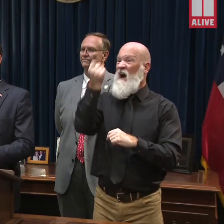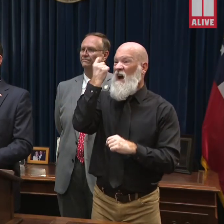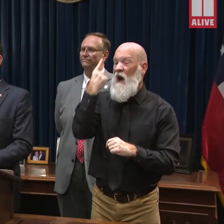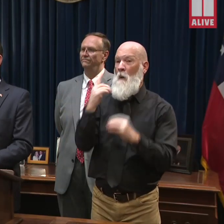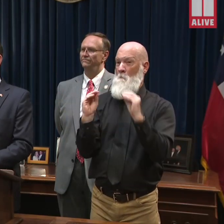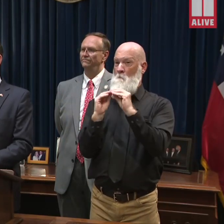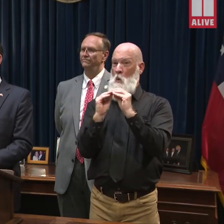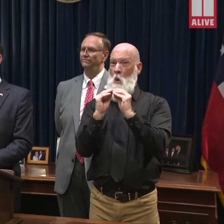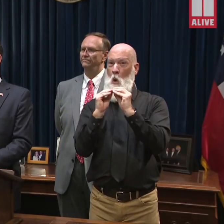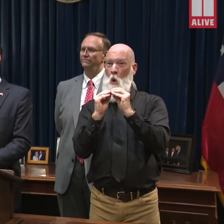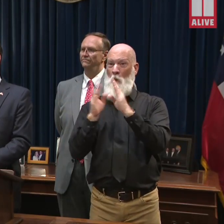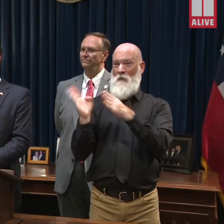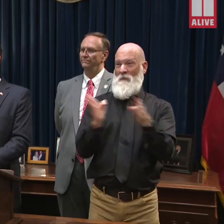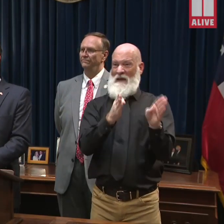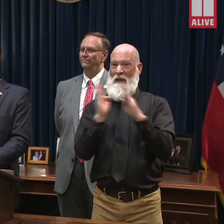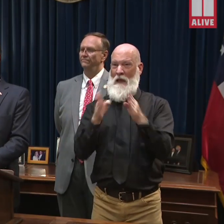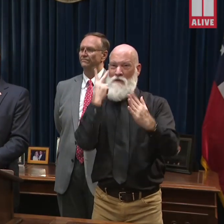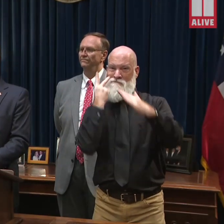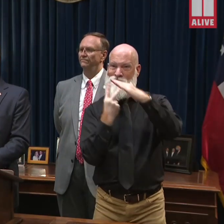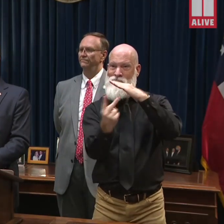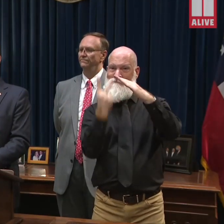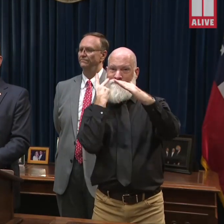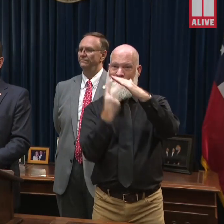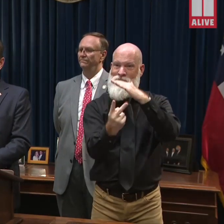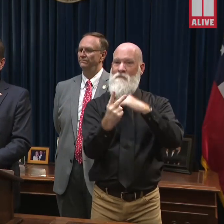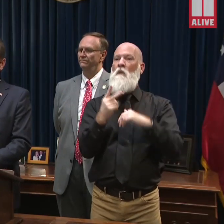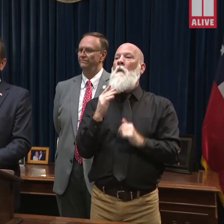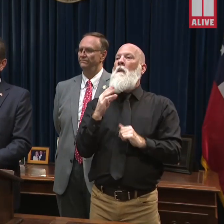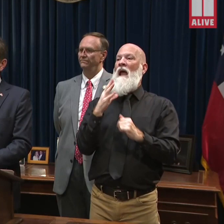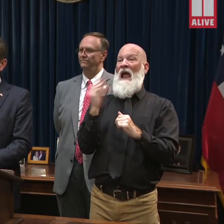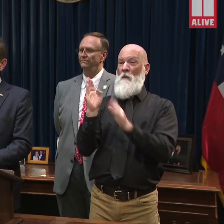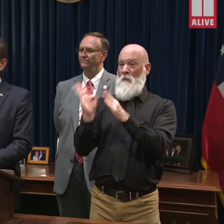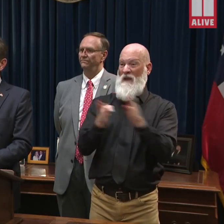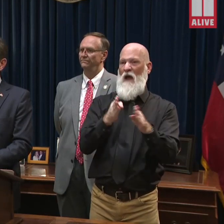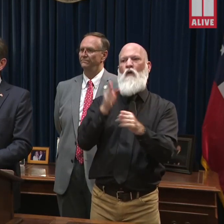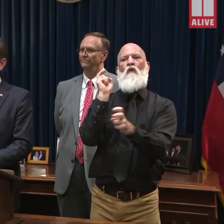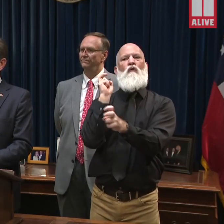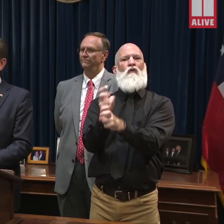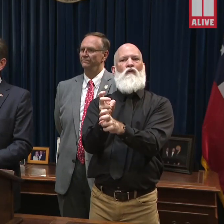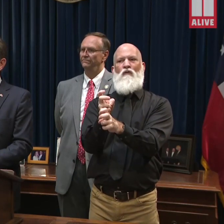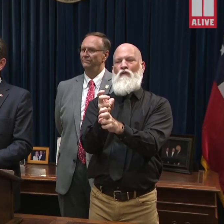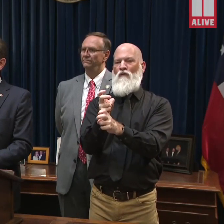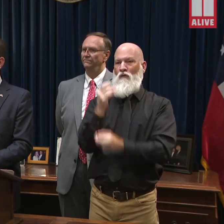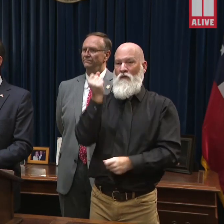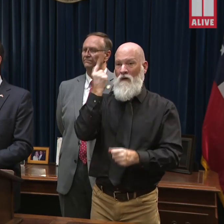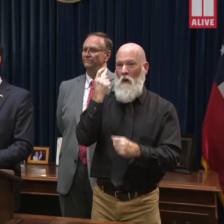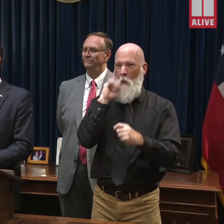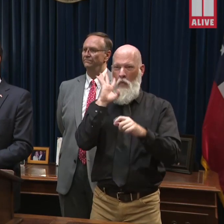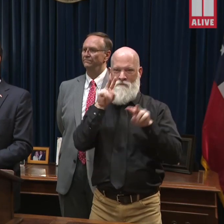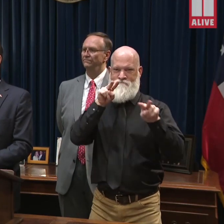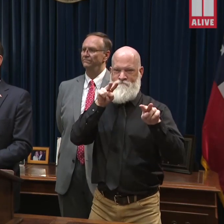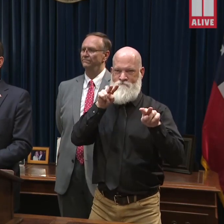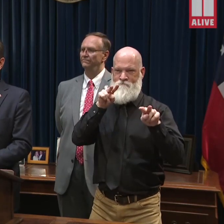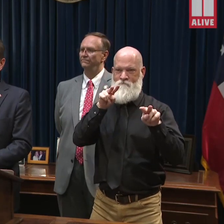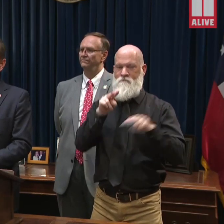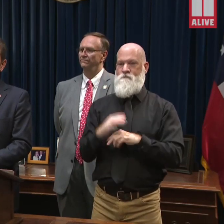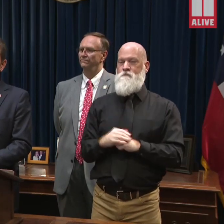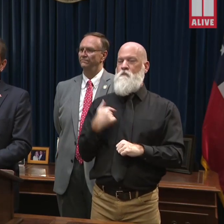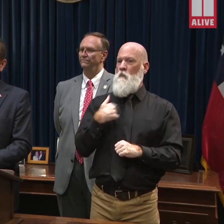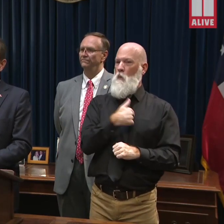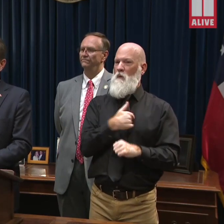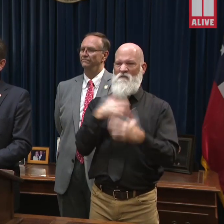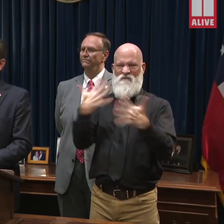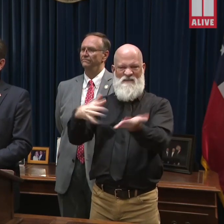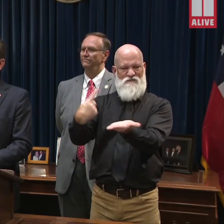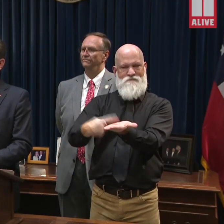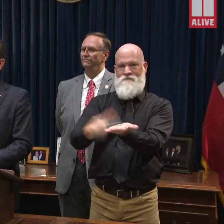preparedness, I think, and also in the response. But I can assure people that we will be prepared and ready. We've already had discussions with the National